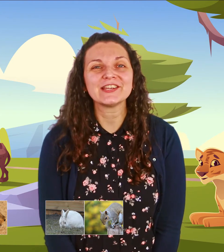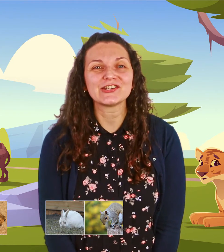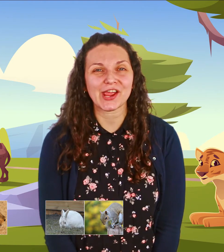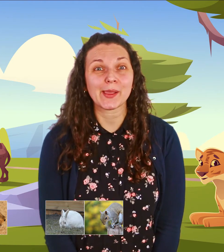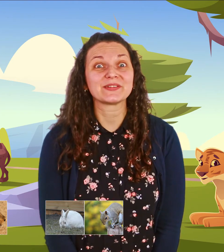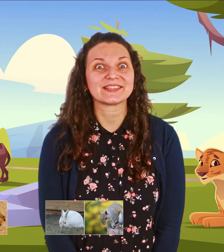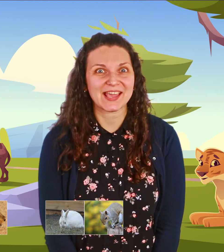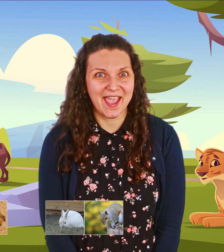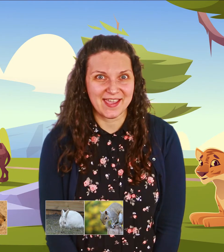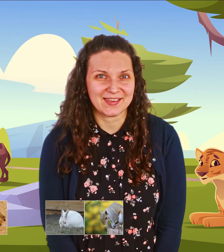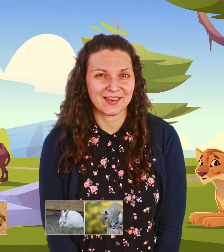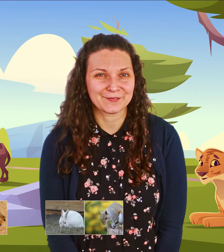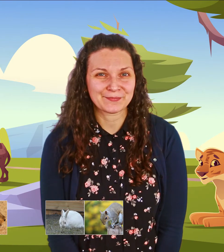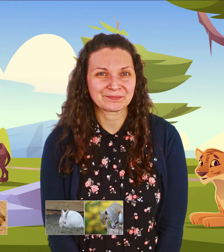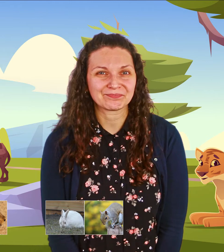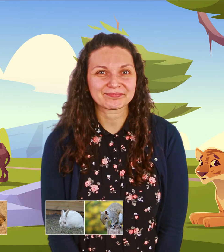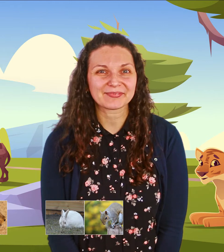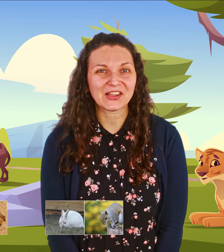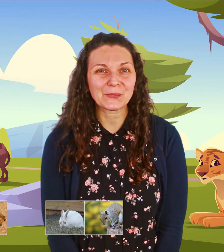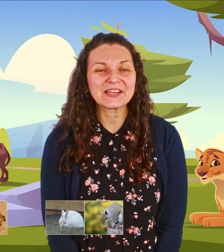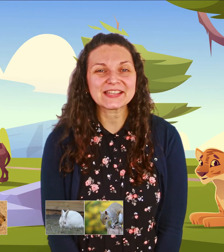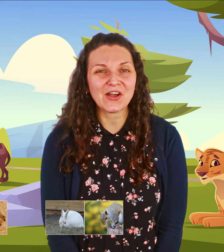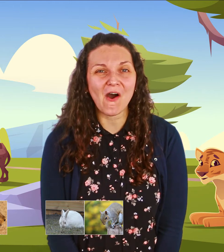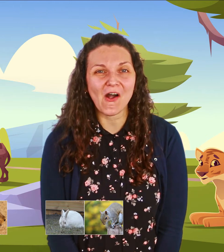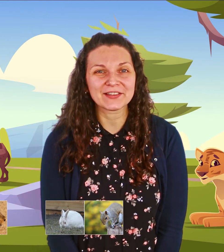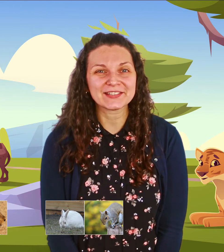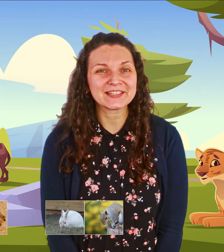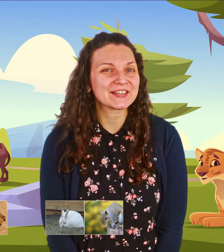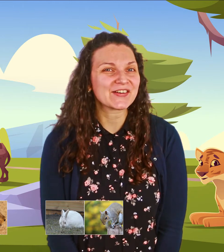shaped tail. What is it called? Do you know?